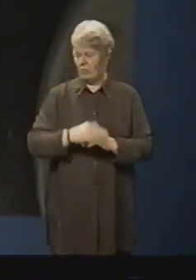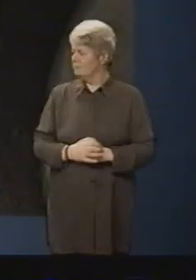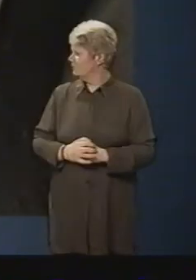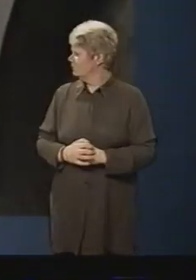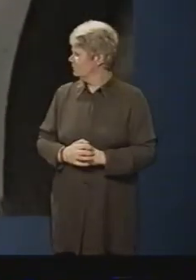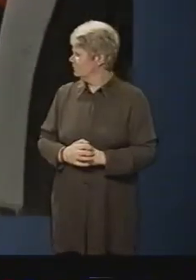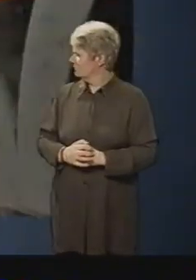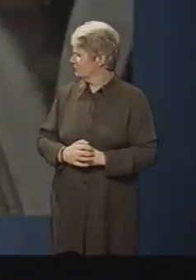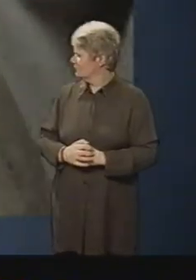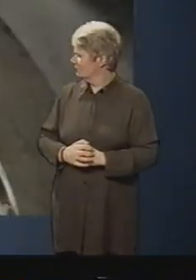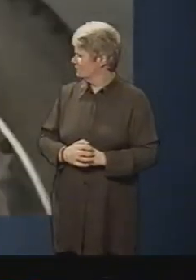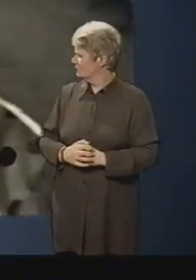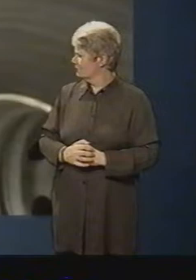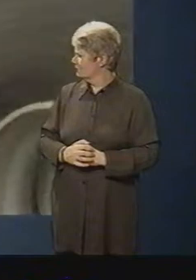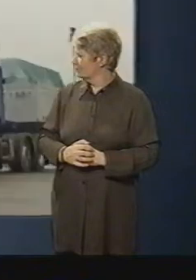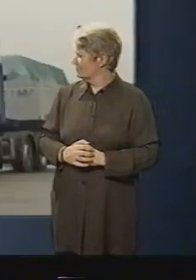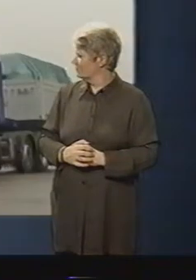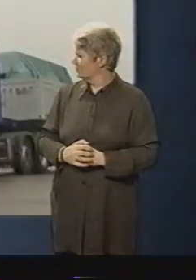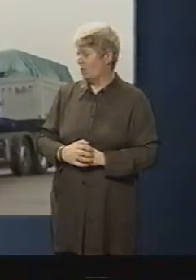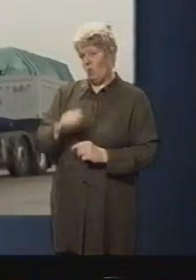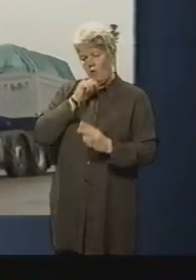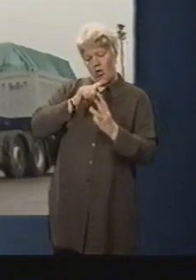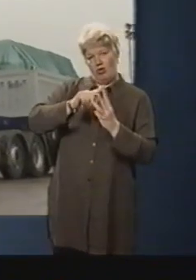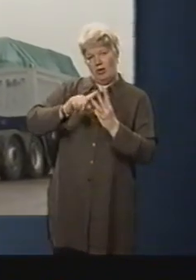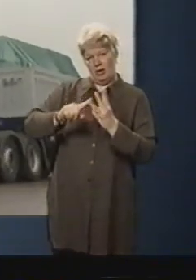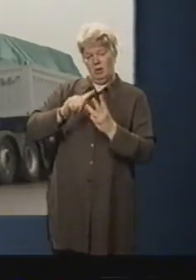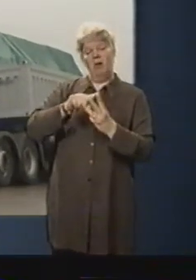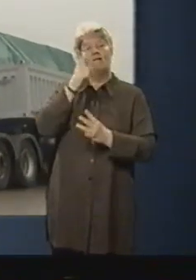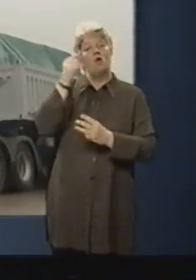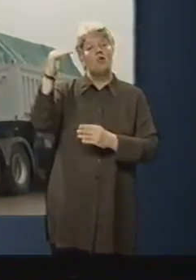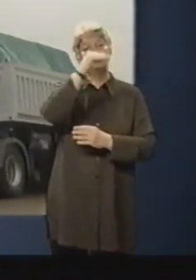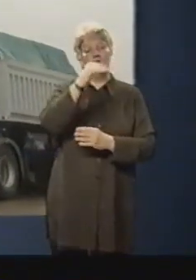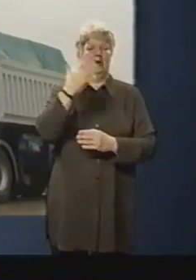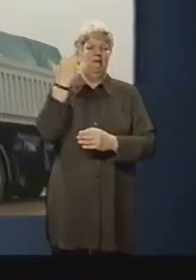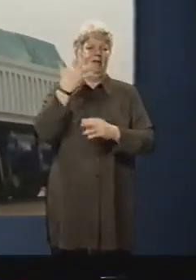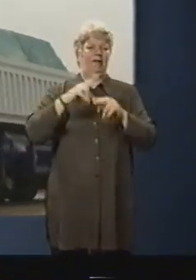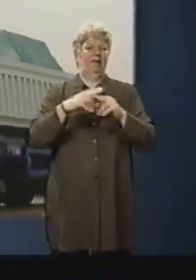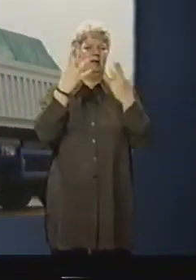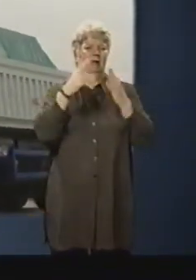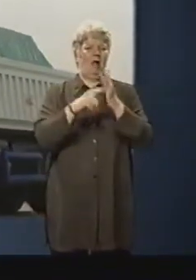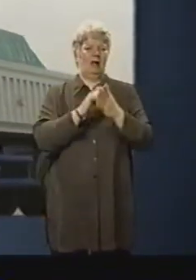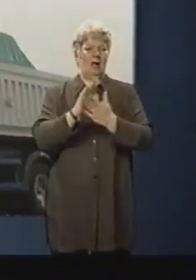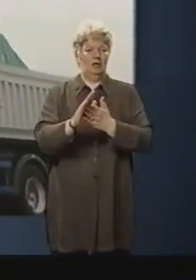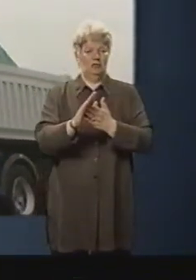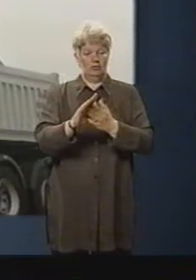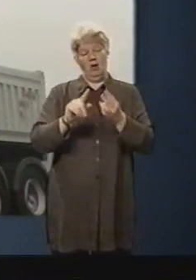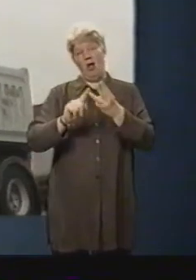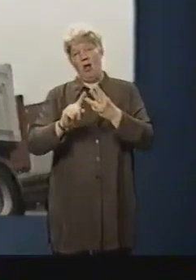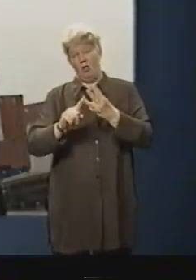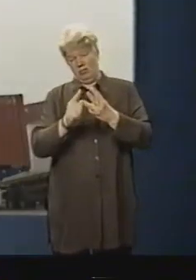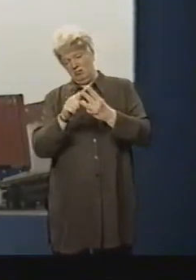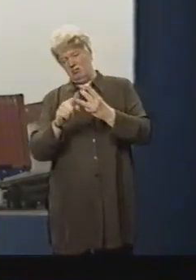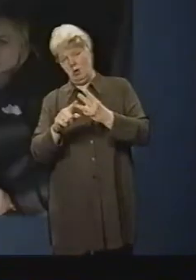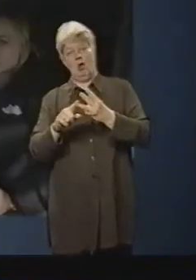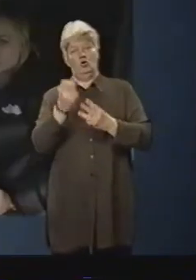Ahead of us is a course of three bridges. The first has a clearance of 15 feet 9 inches. The last just 12 feet